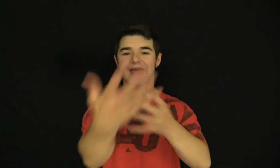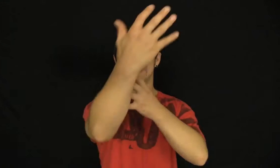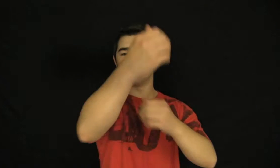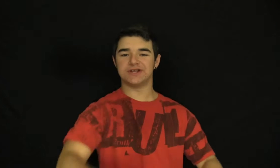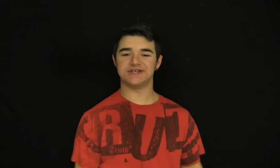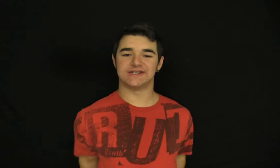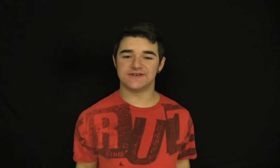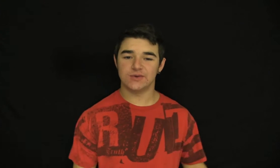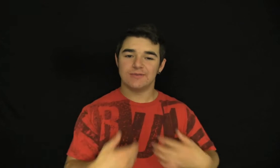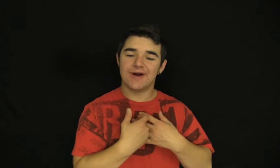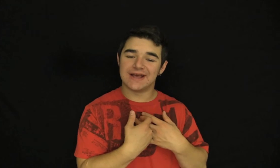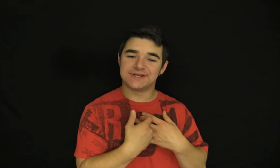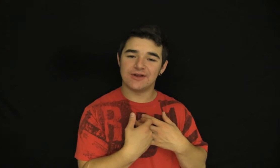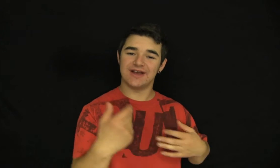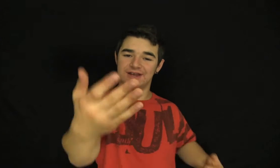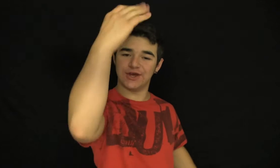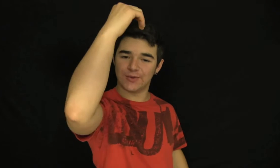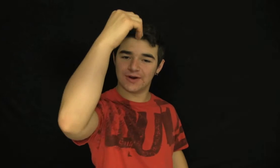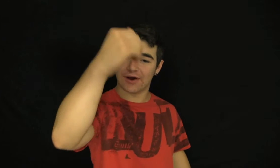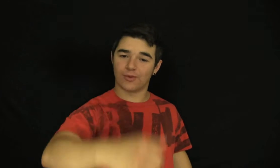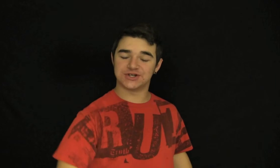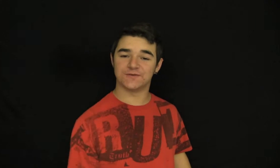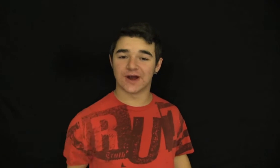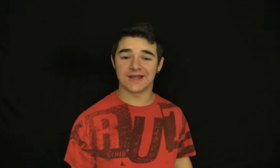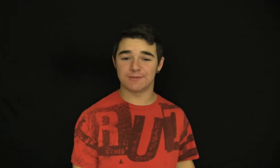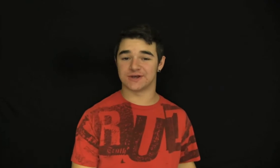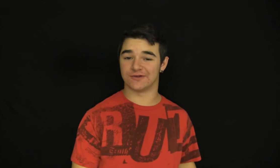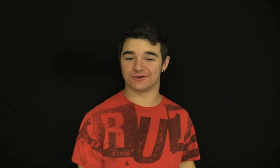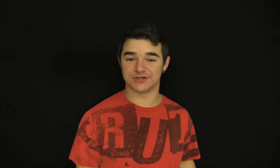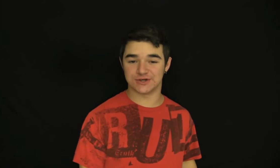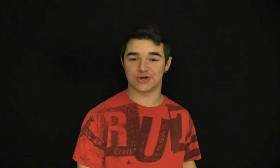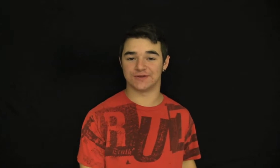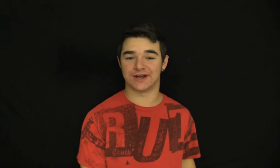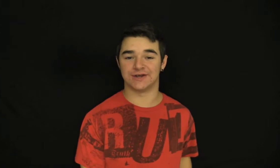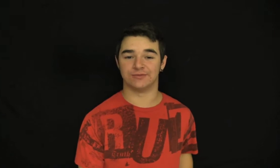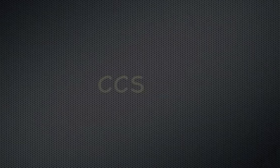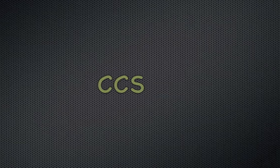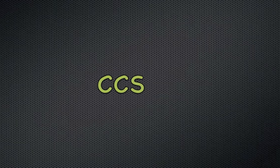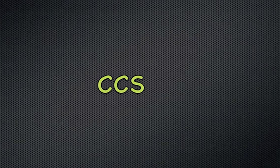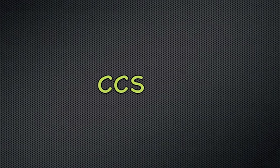Hey everybody, Jesus loves you, my name's Cody, and you are watching the Friday episode of the Christian News Show thing that I do. TRUTH!